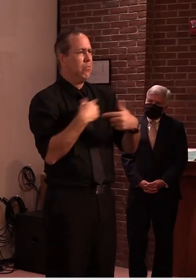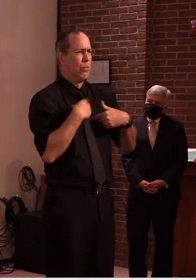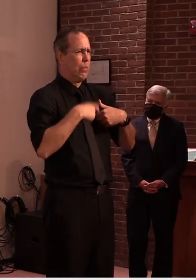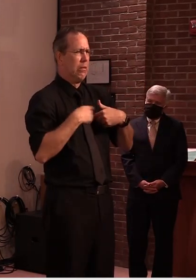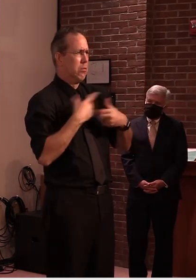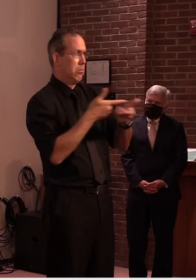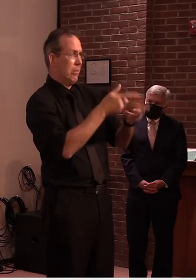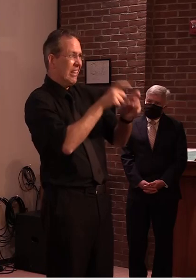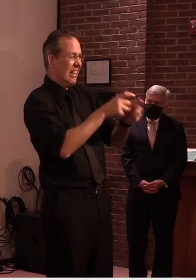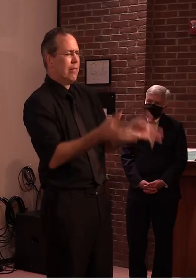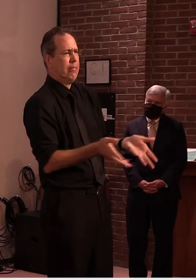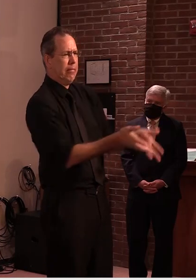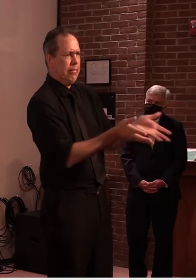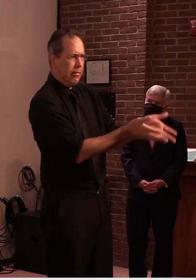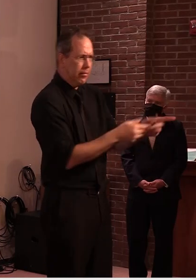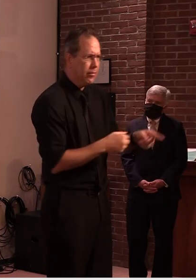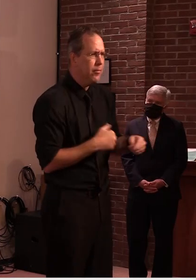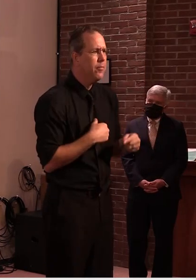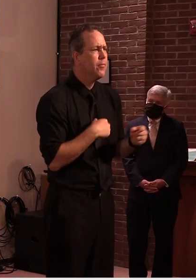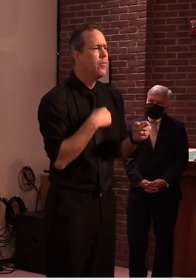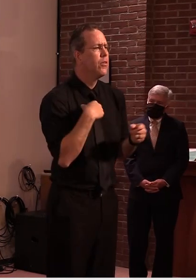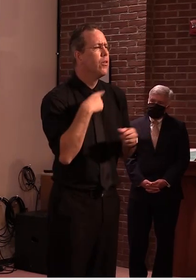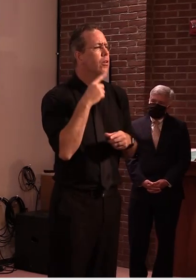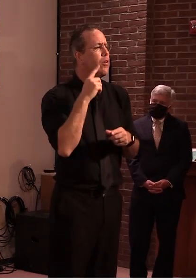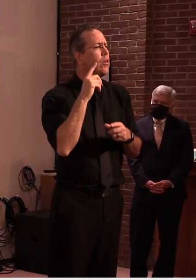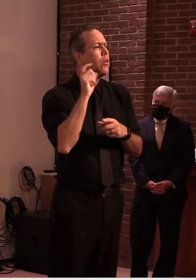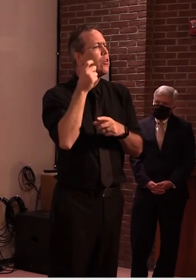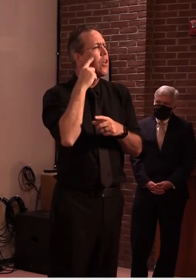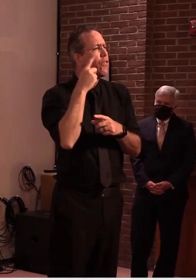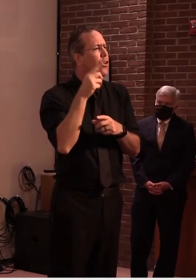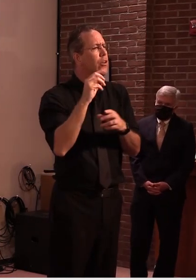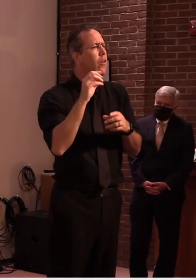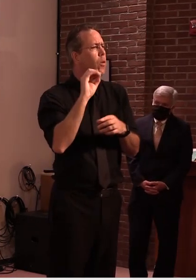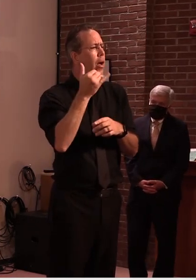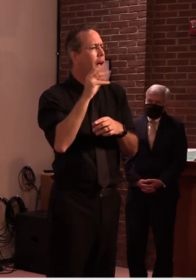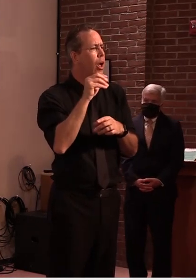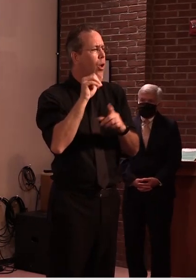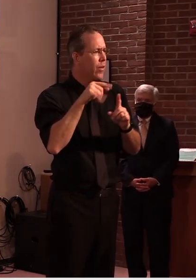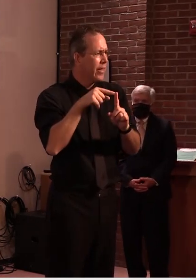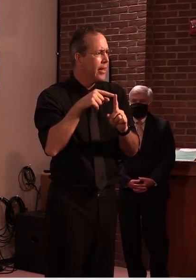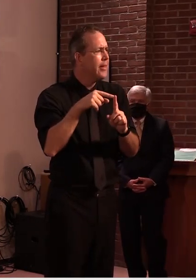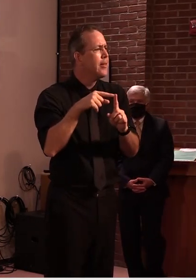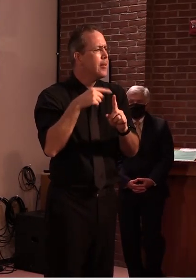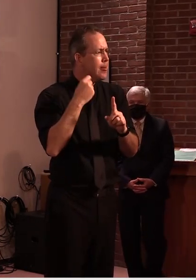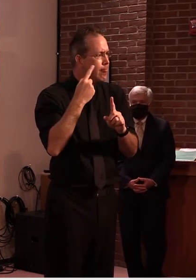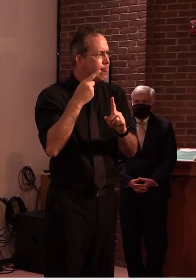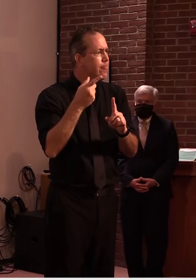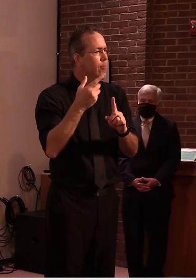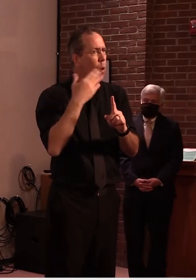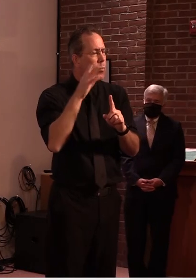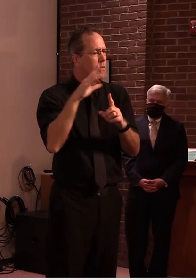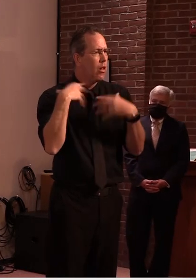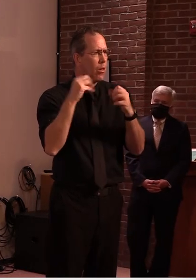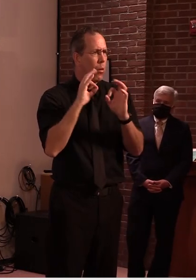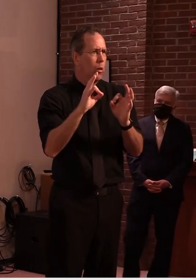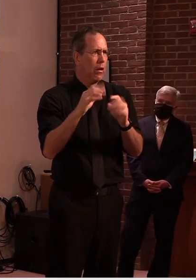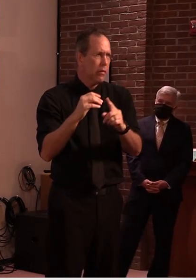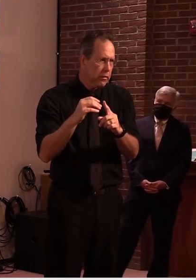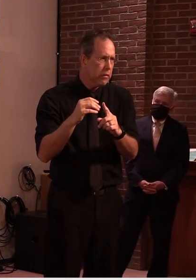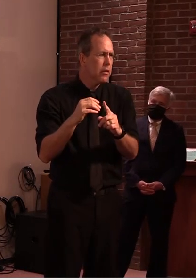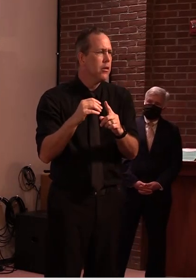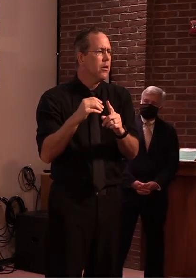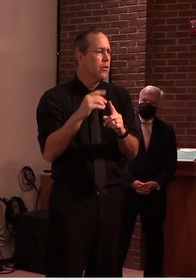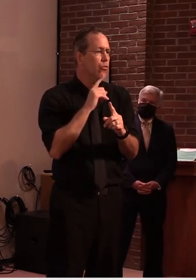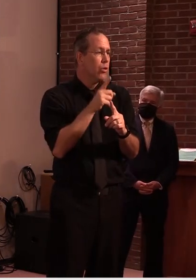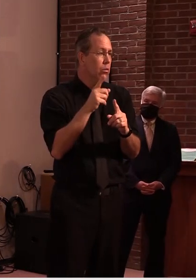governor dewine i send him my best i hope i hope the second test is the right one that he is negative at this point